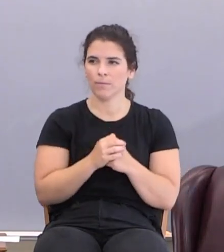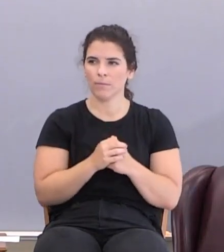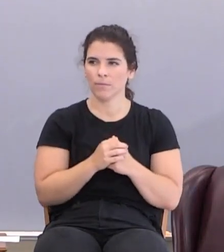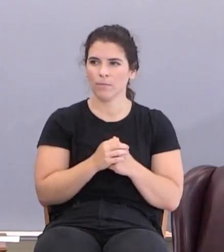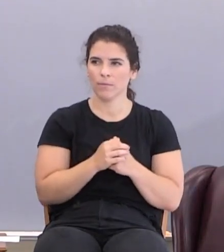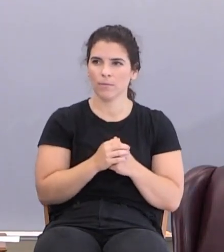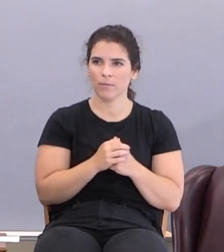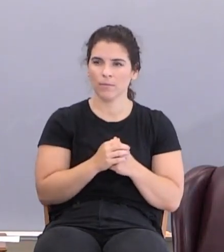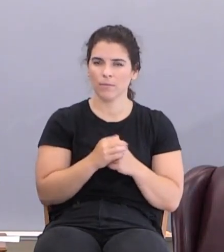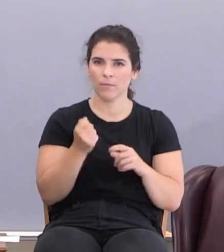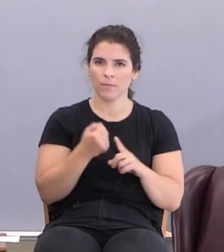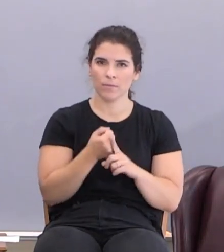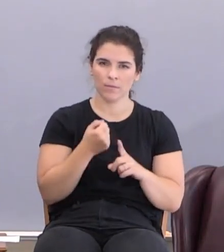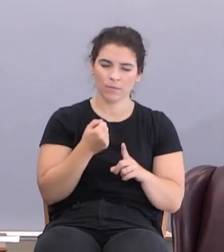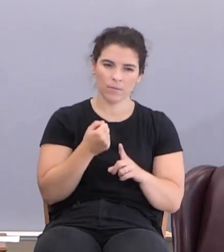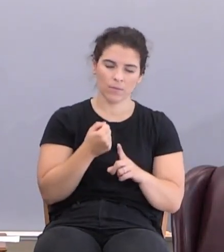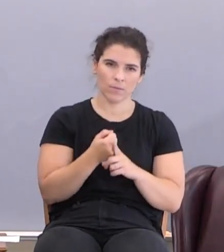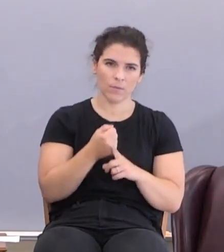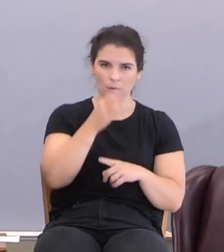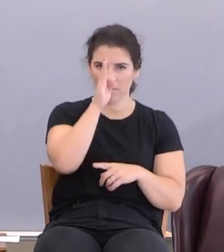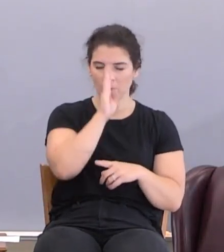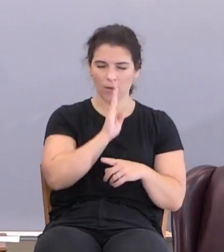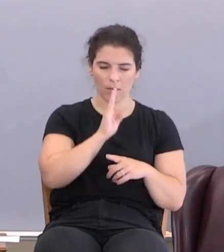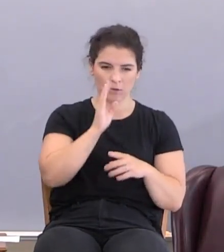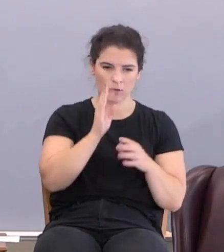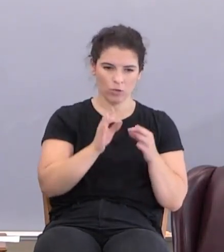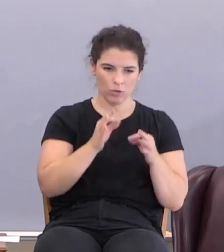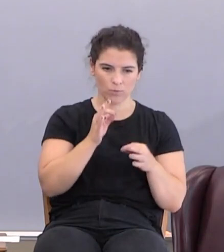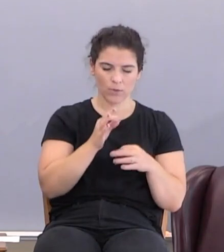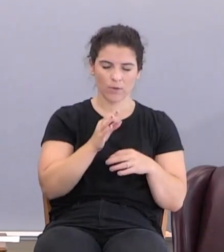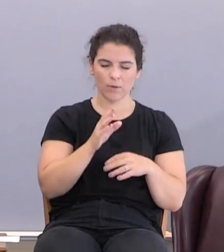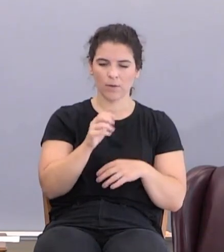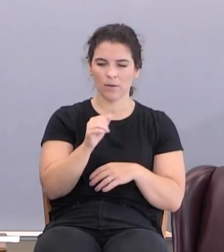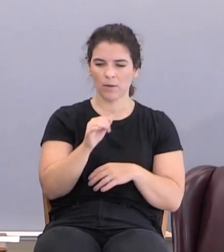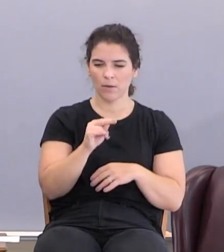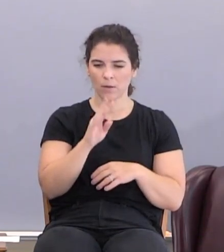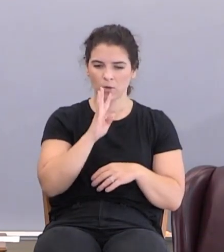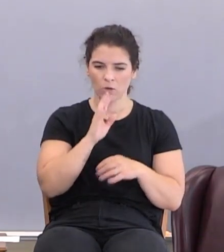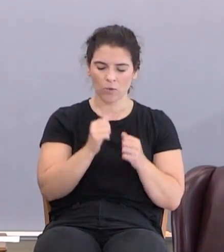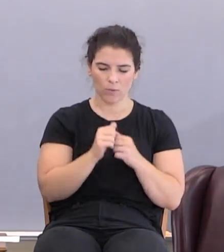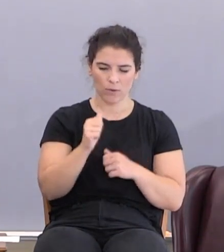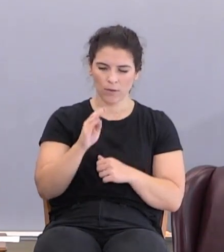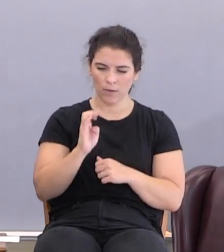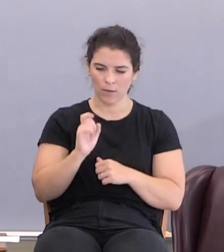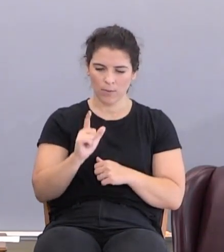The impact of God's judgment. Verse eight. Cain talked with Abel, his brother.